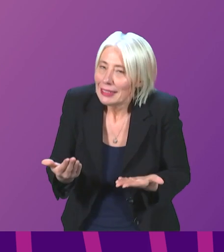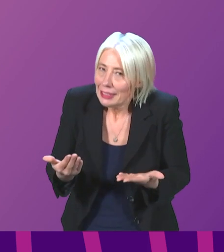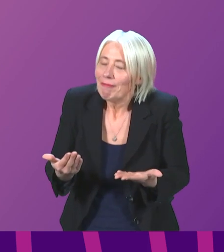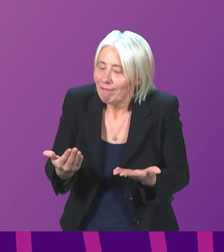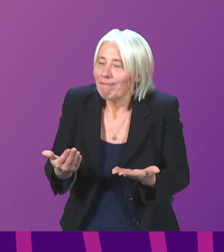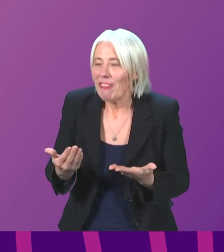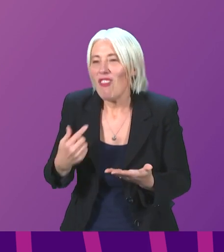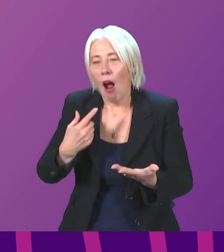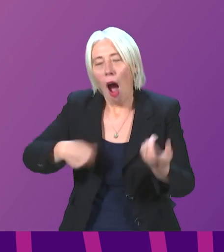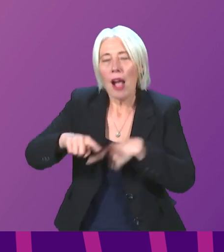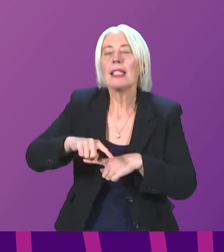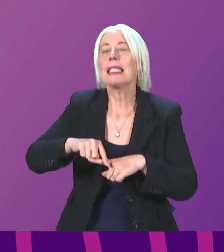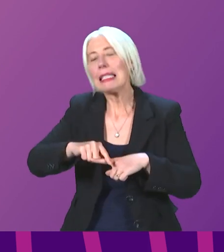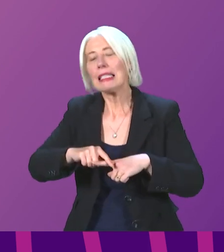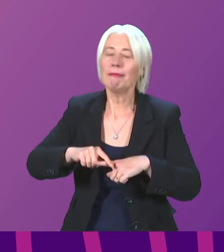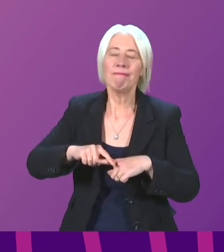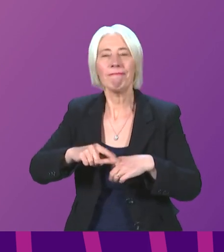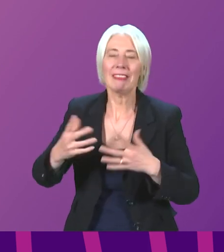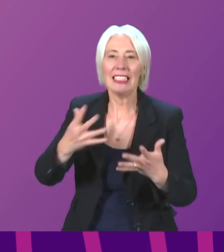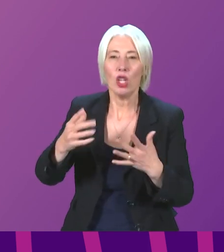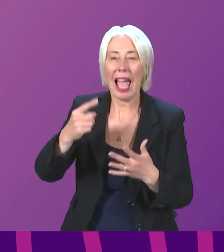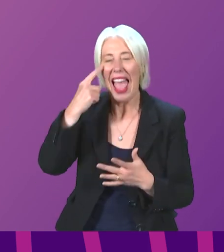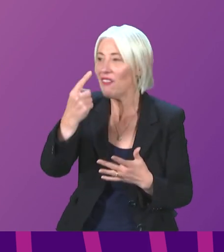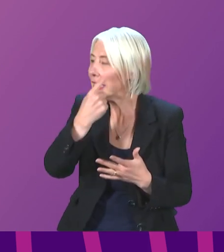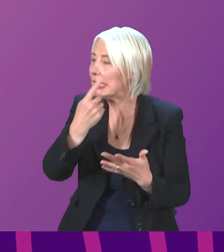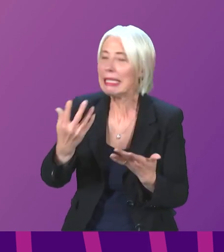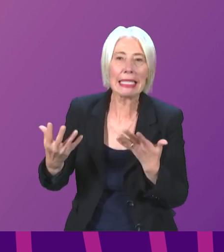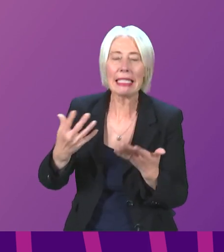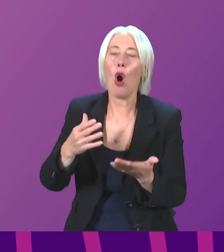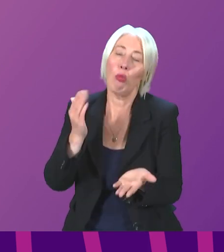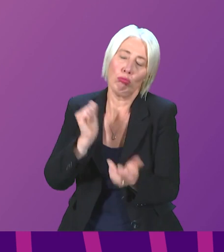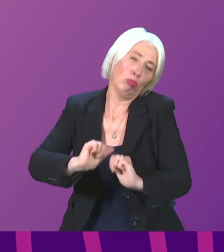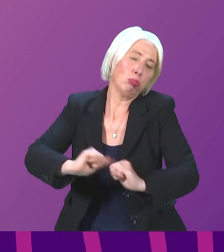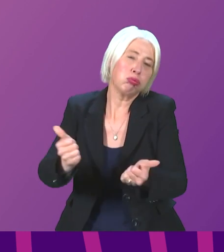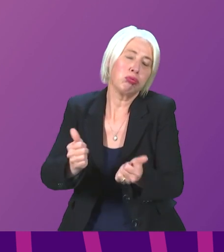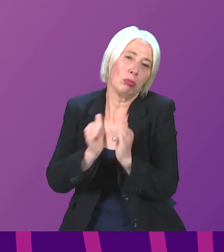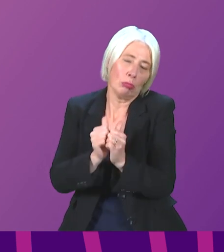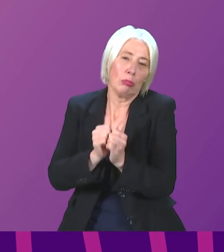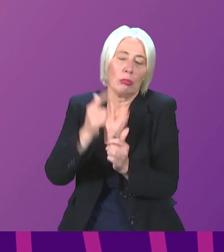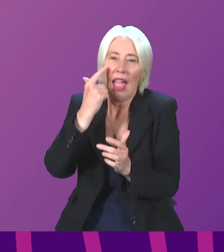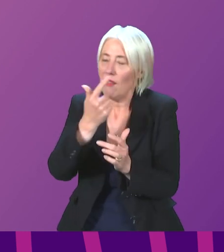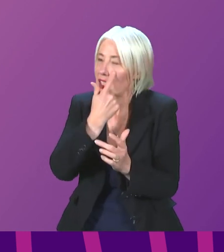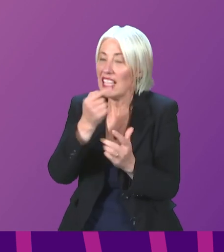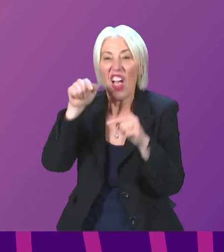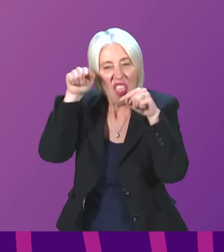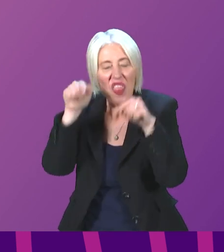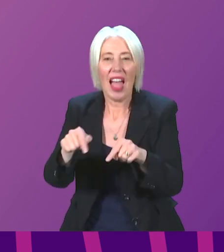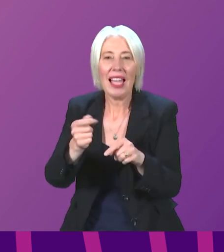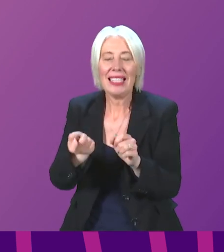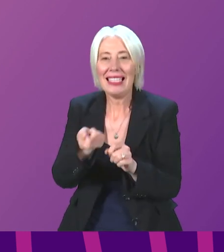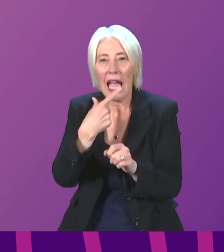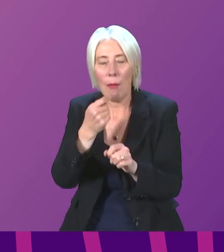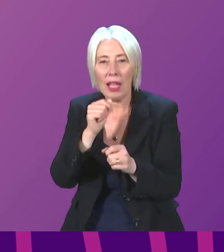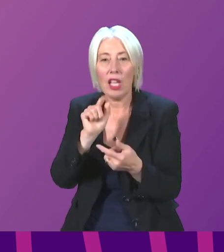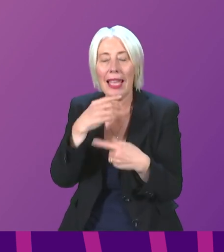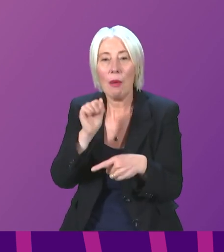any credible evidence that Evershield is effective against